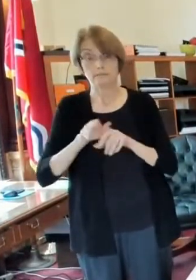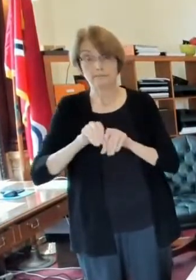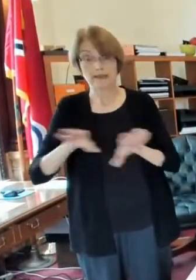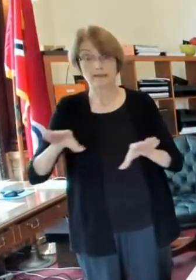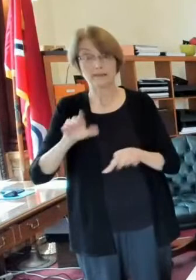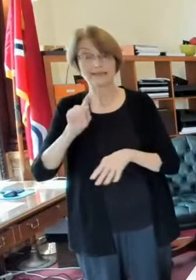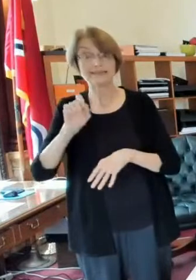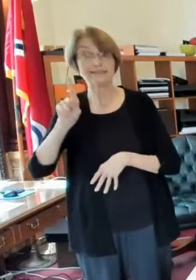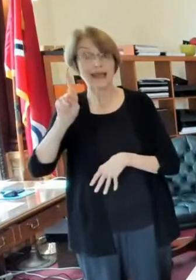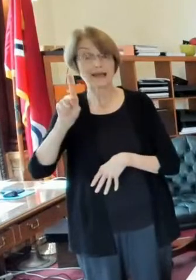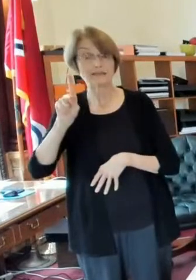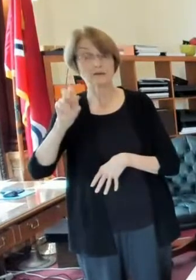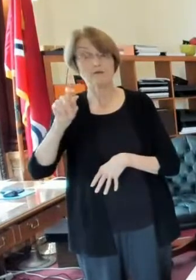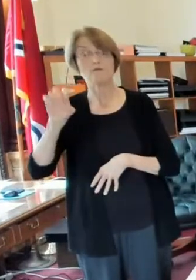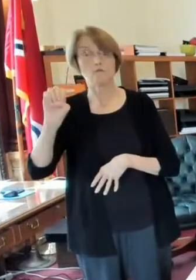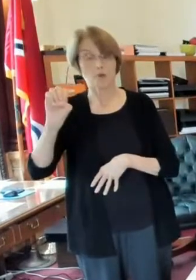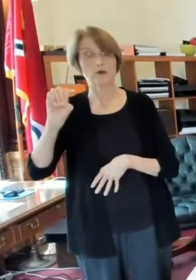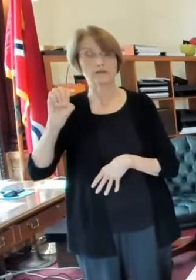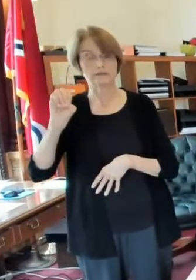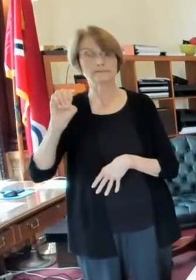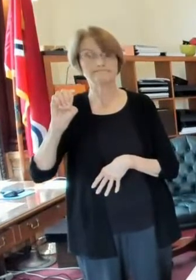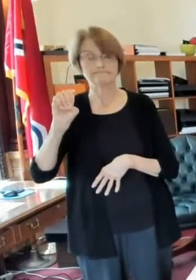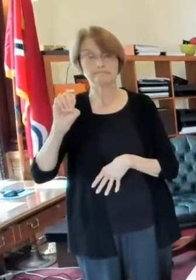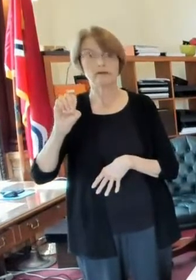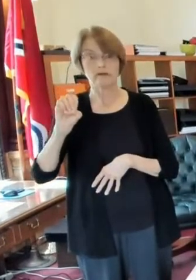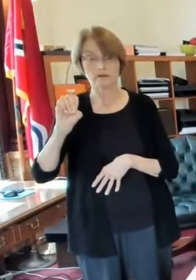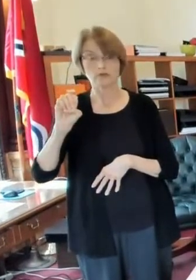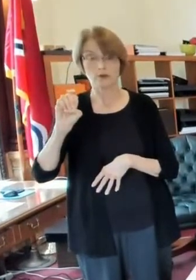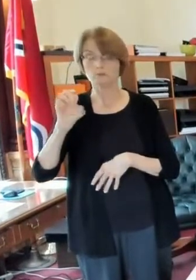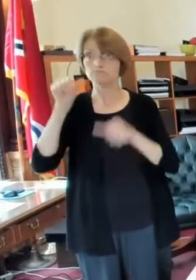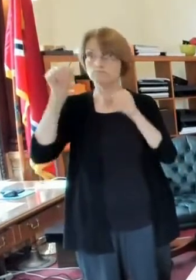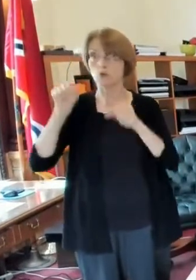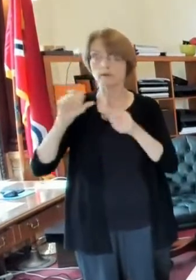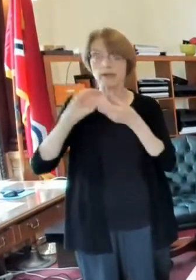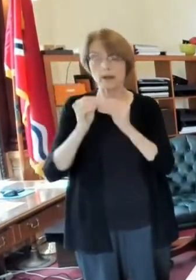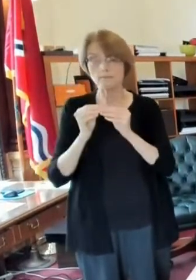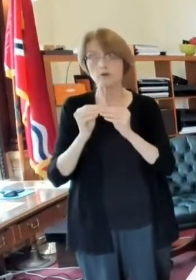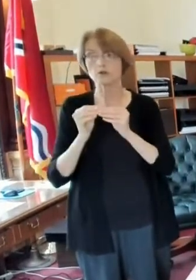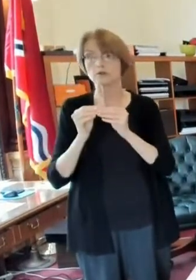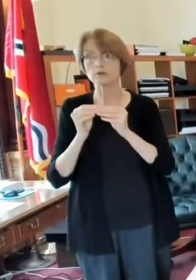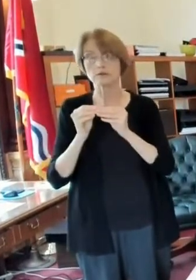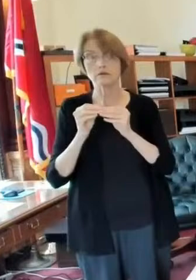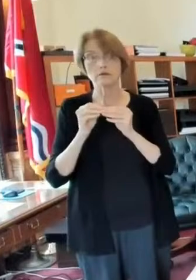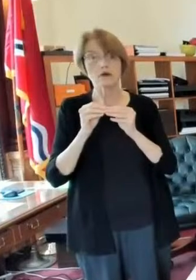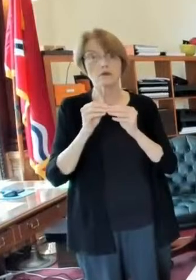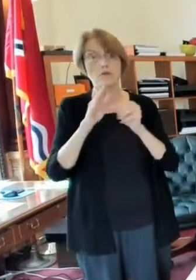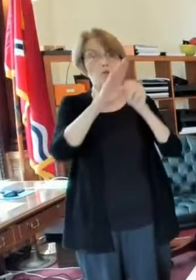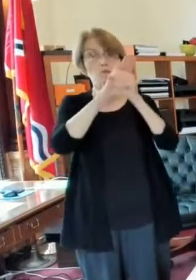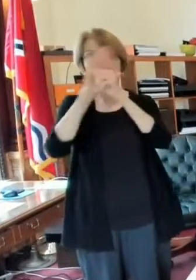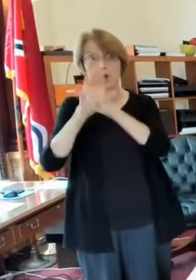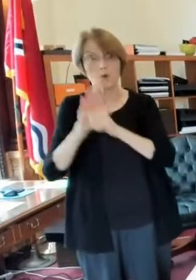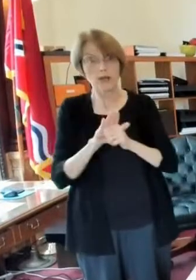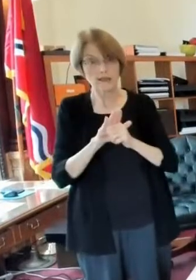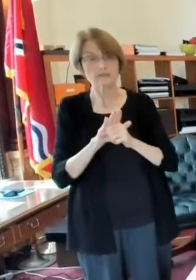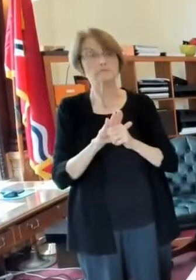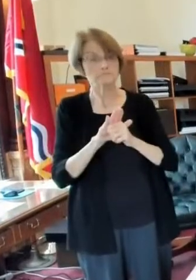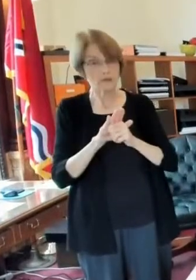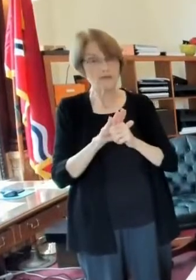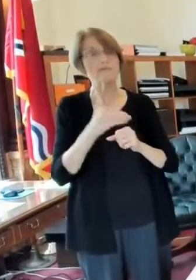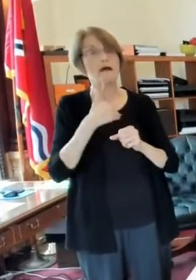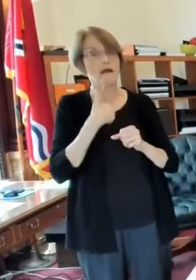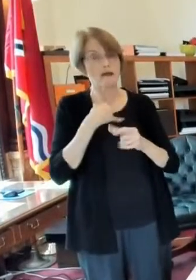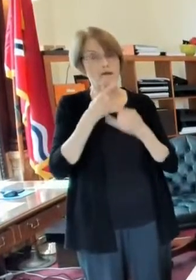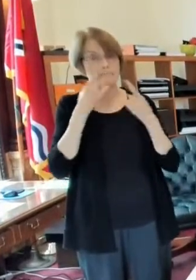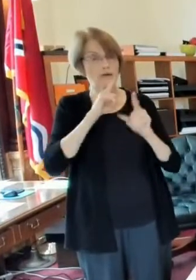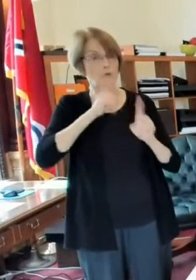force came out with some numbers that say locations that have a mask mandate